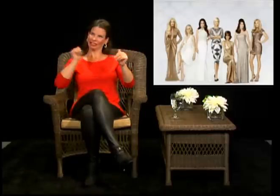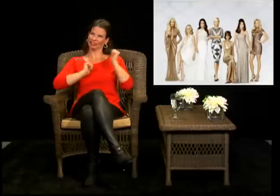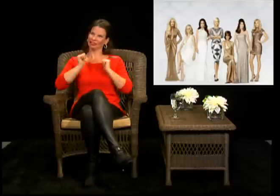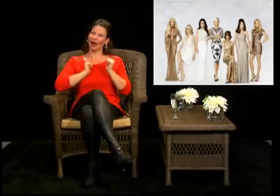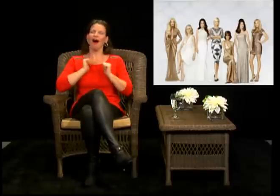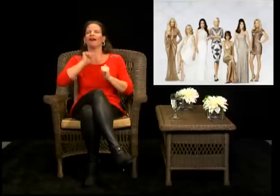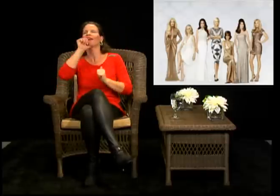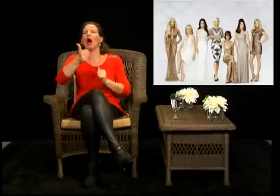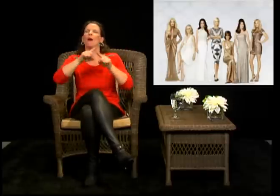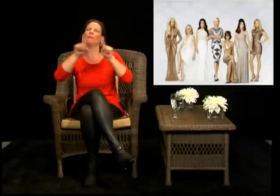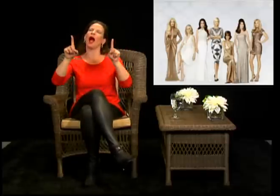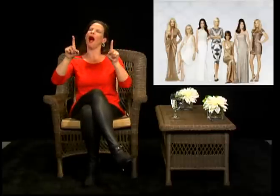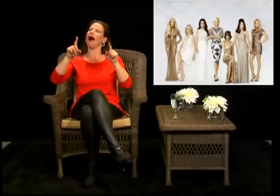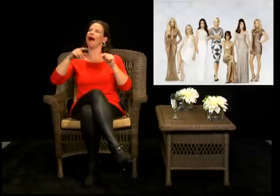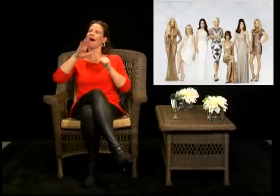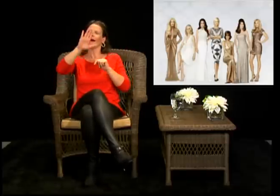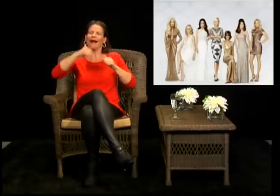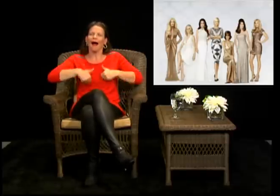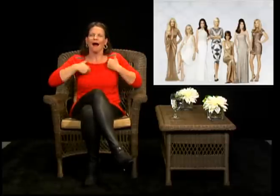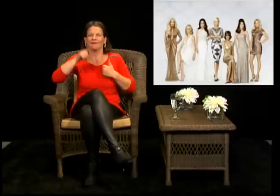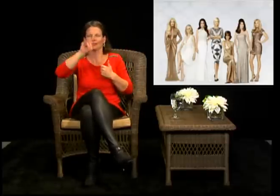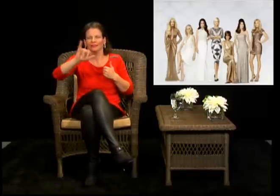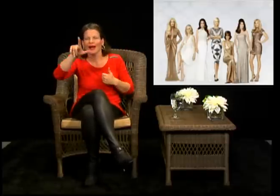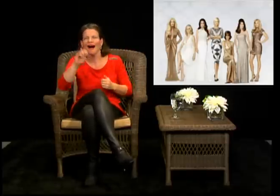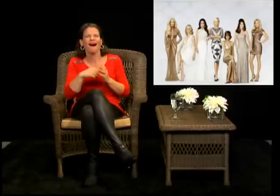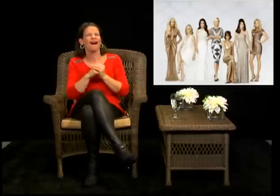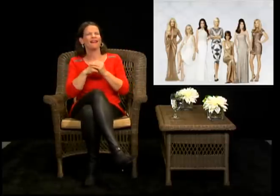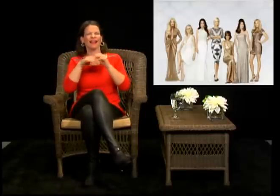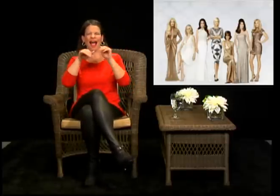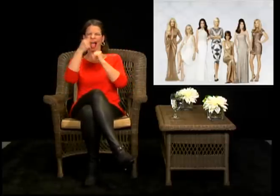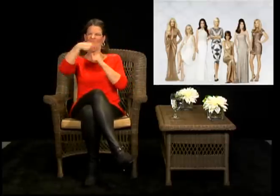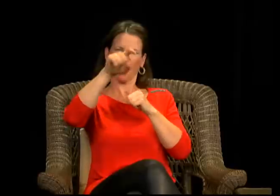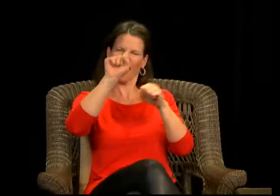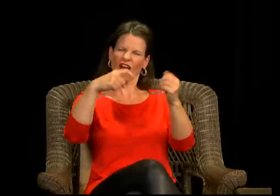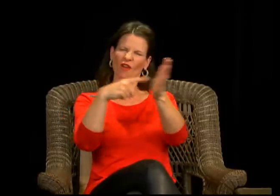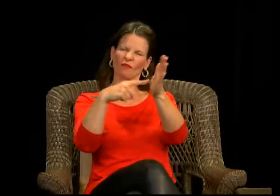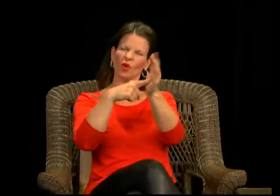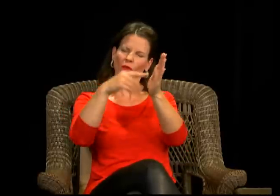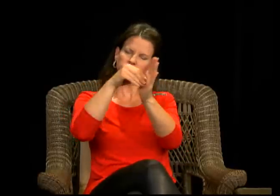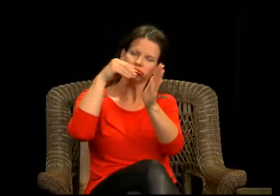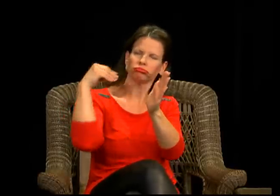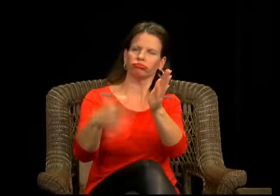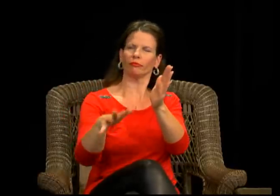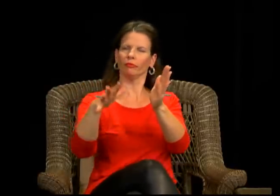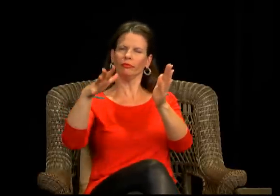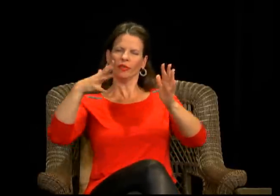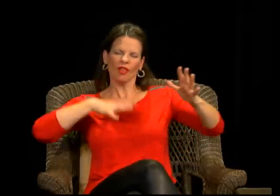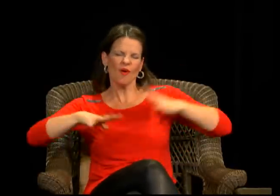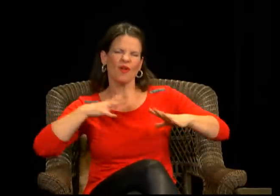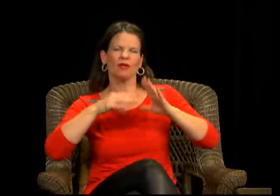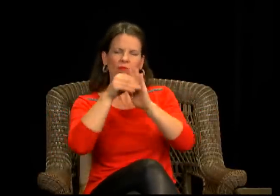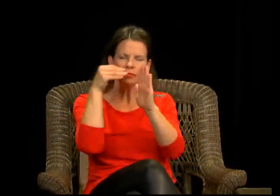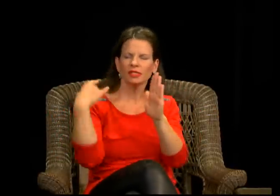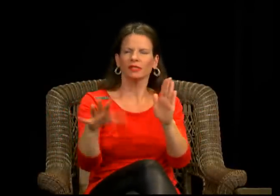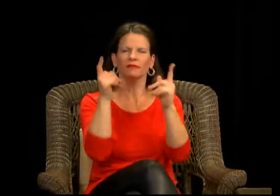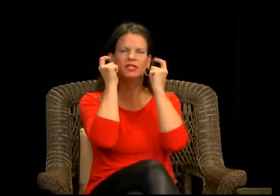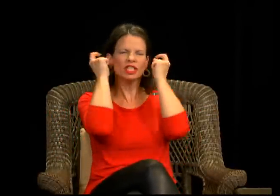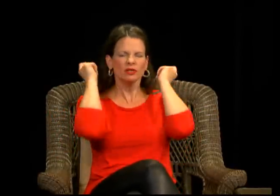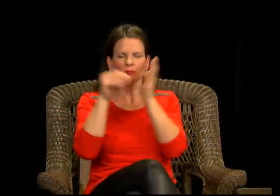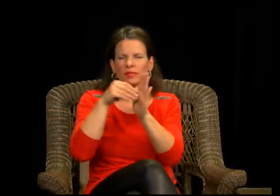following all of these women i know that you know i say it's a great show amazing show but you know it's more about being